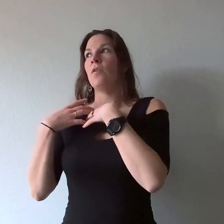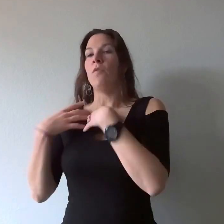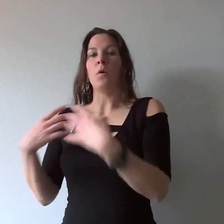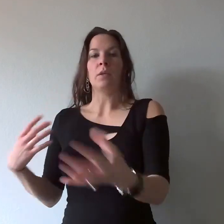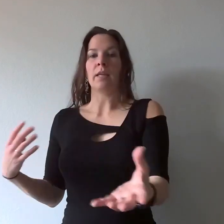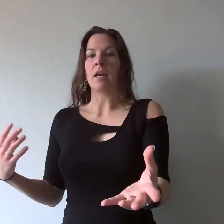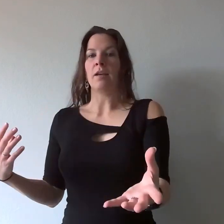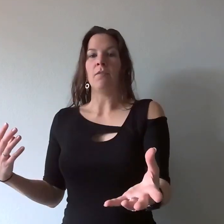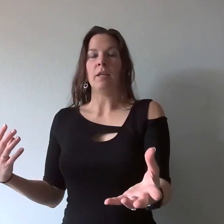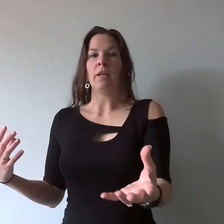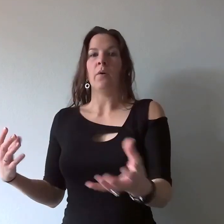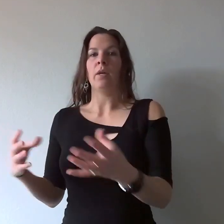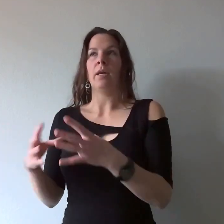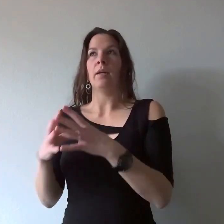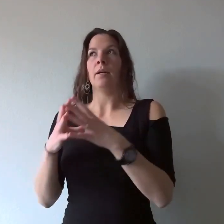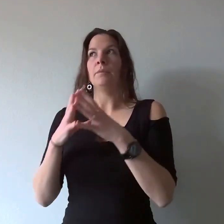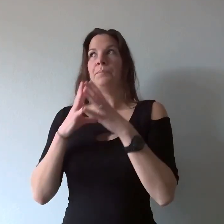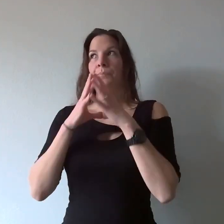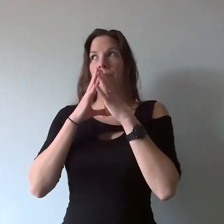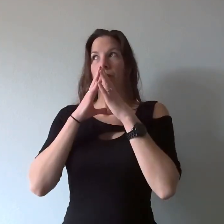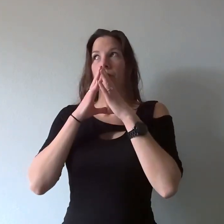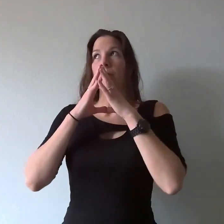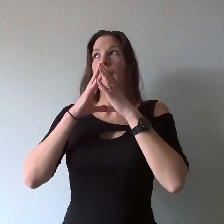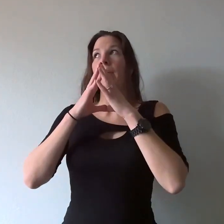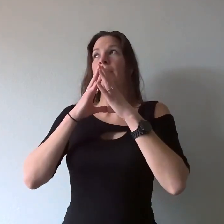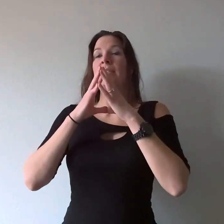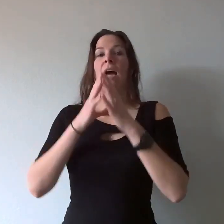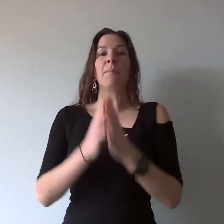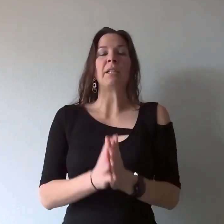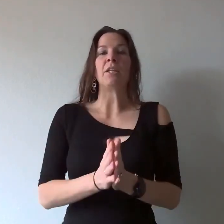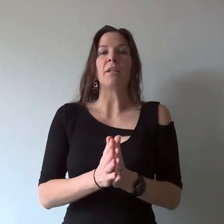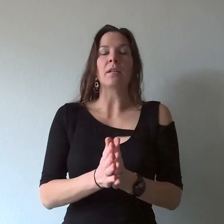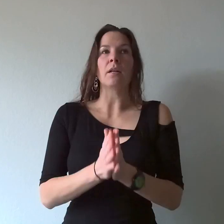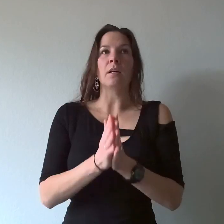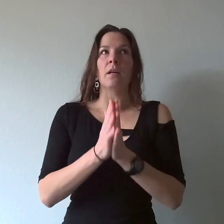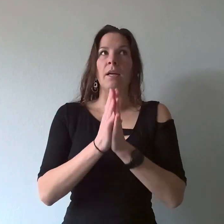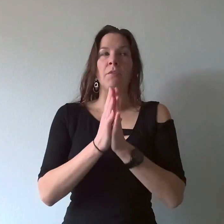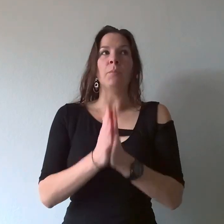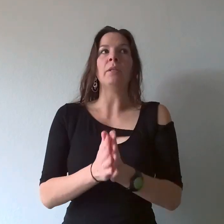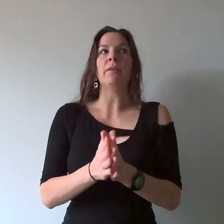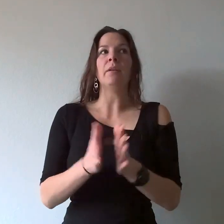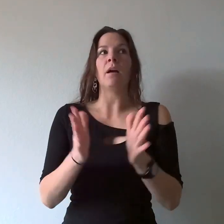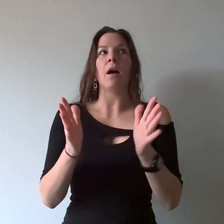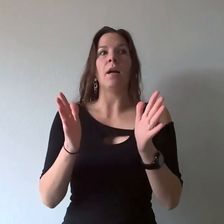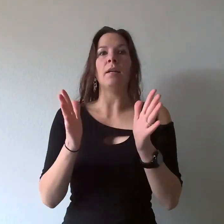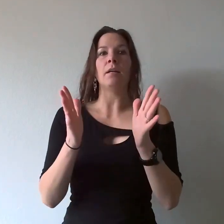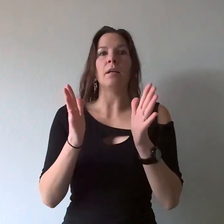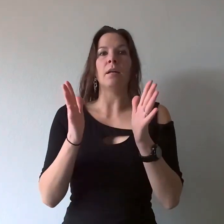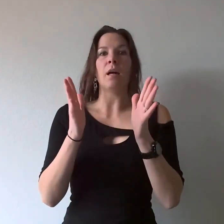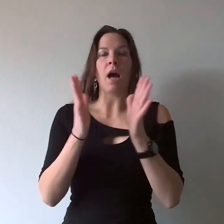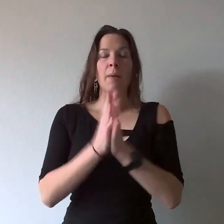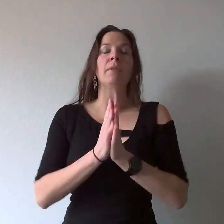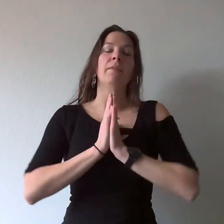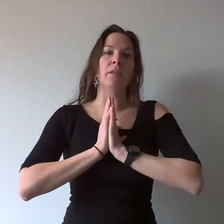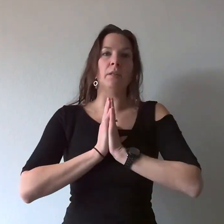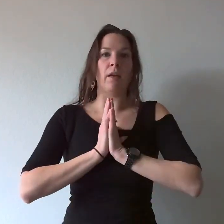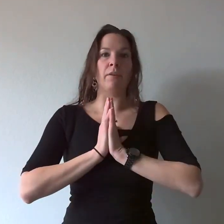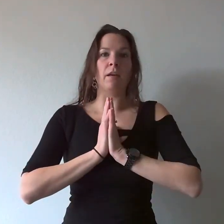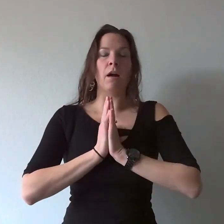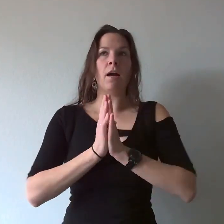vocally on a video here if it's I mean if you believe in God I believe in a loving God